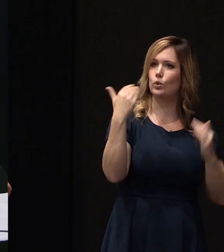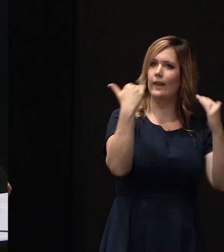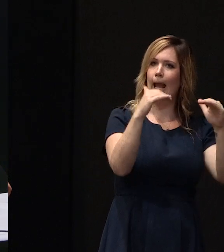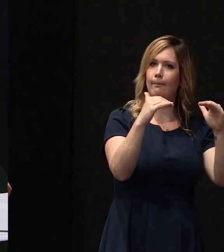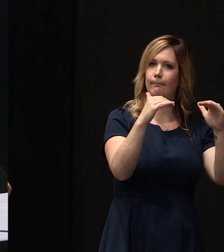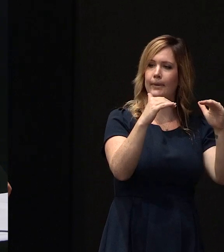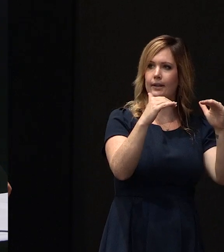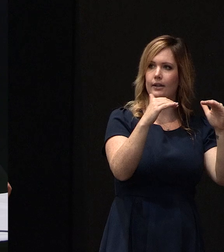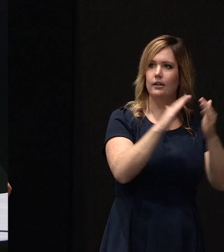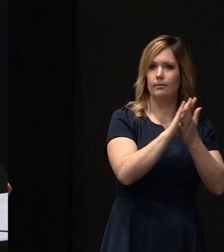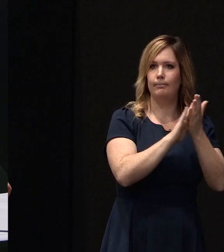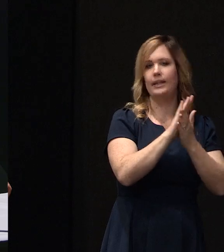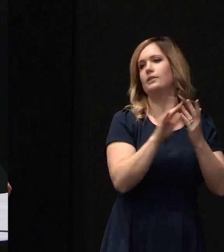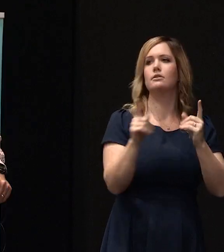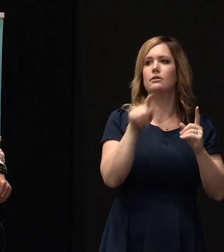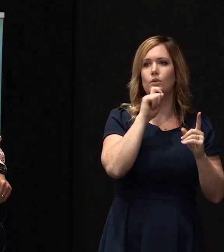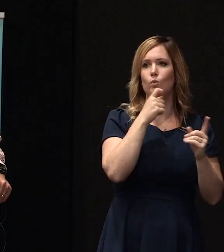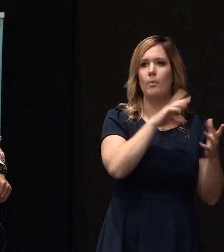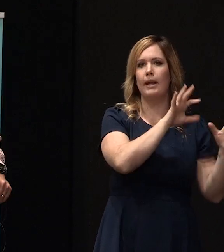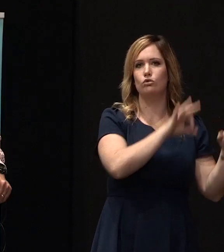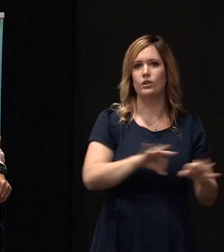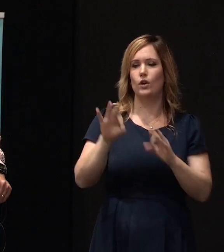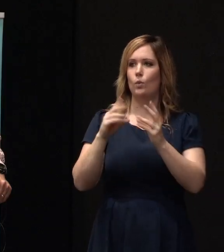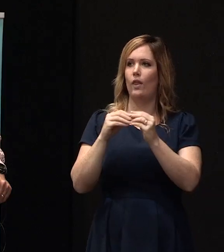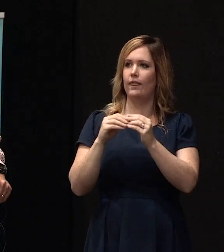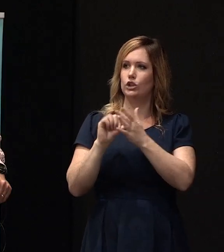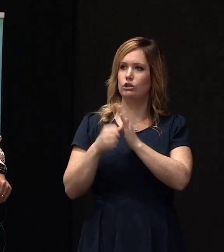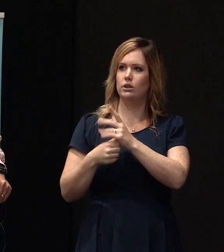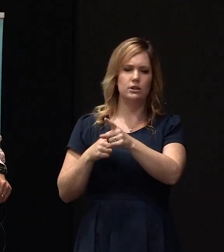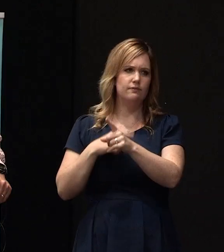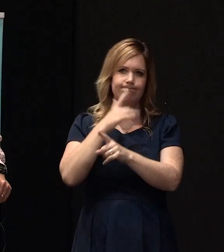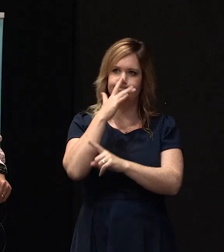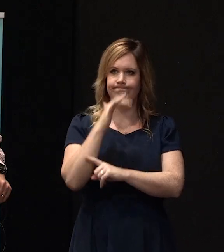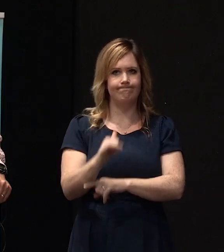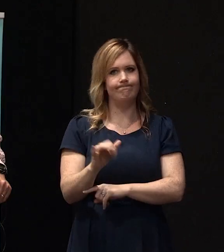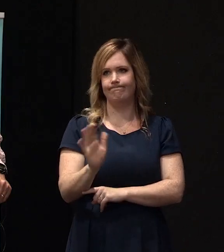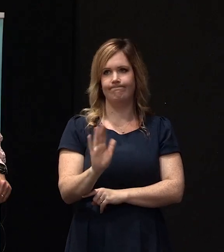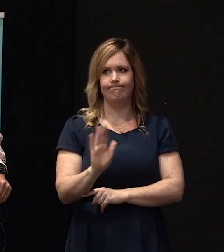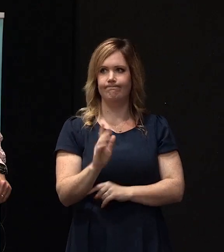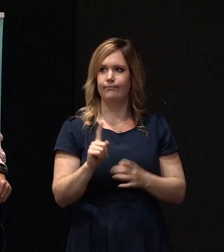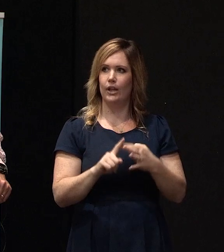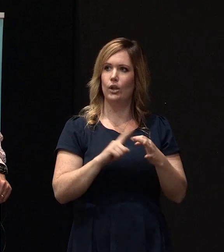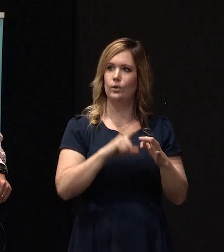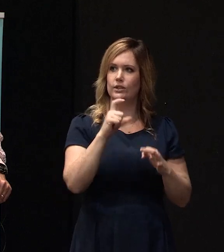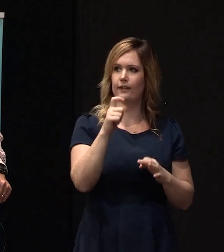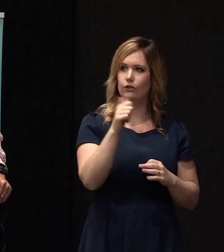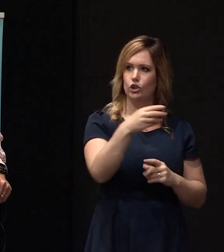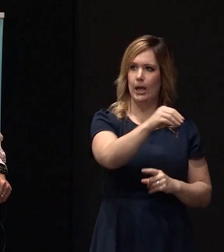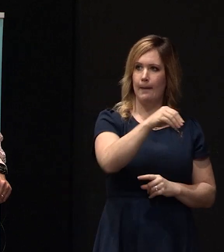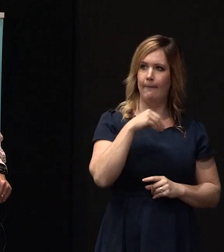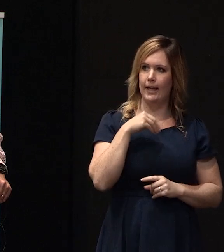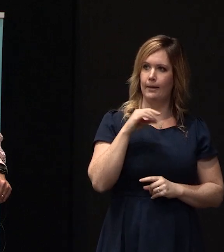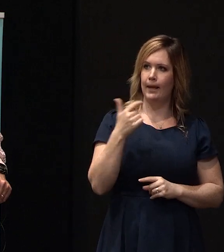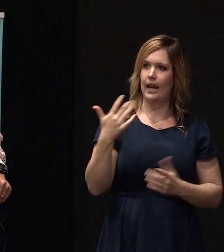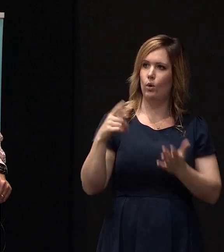with your insurer. Well, unfortunately, it's not that case. UQC has paid me, but now